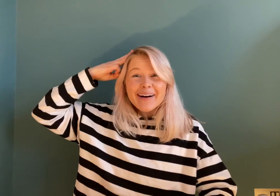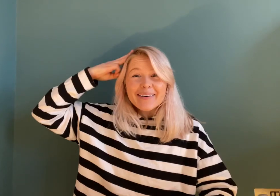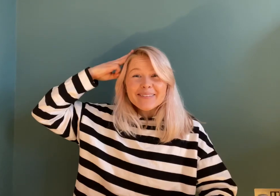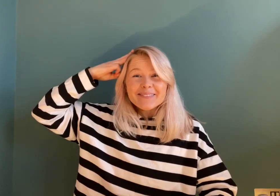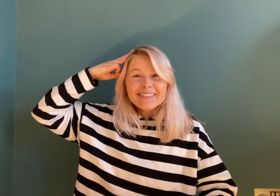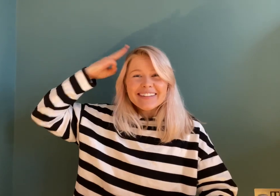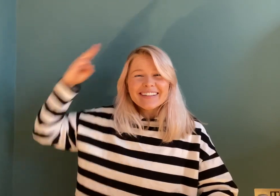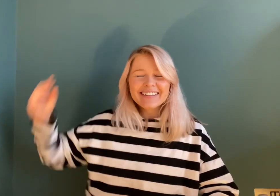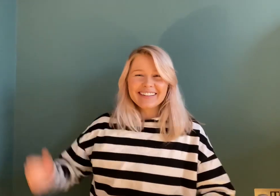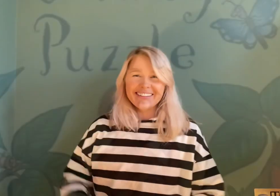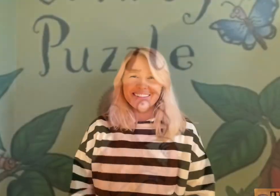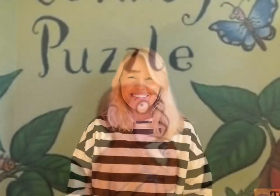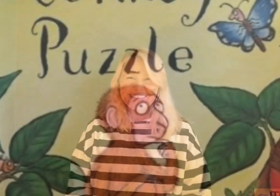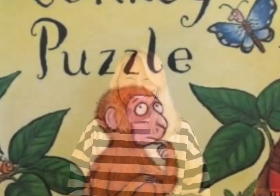come, come, What?